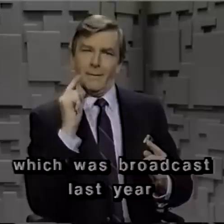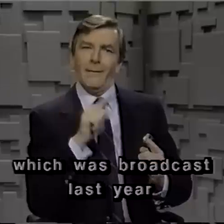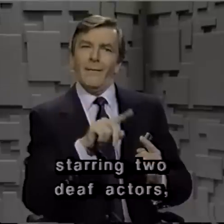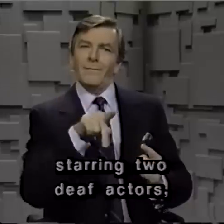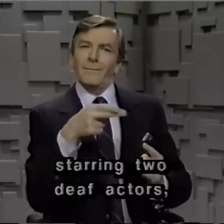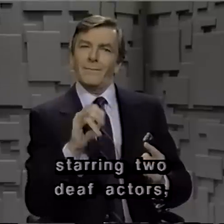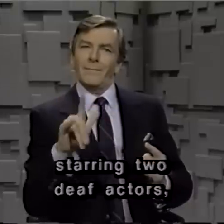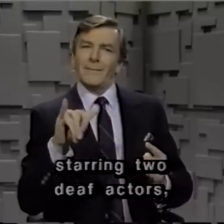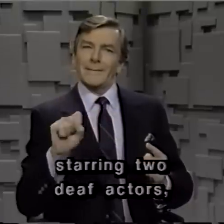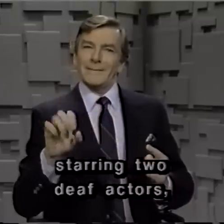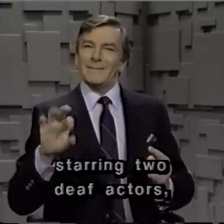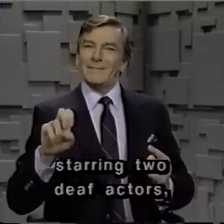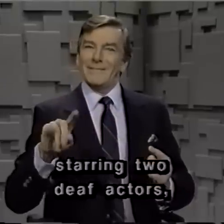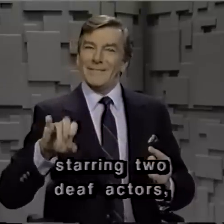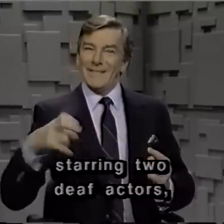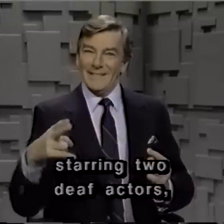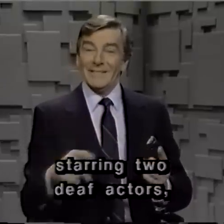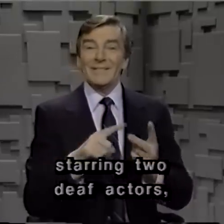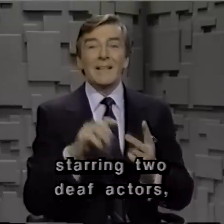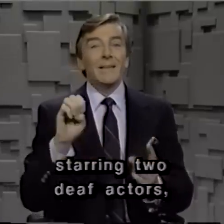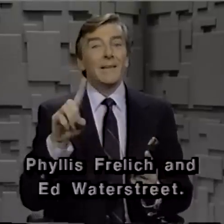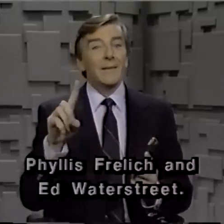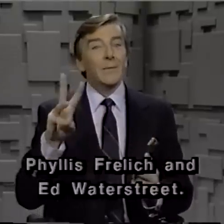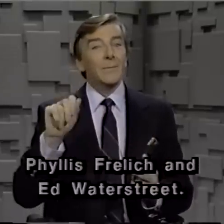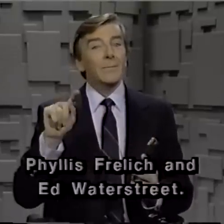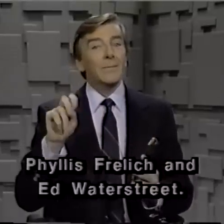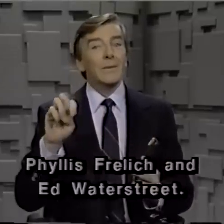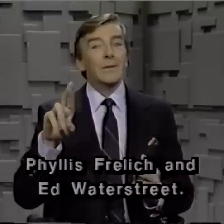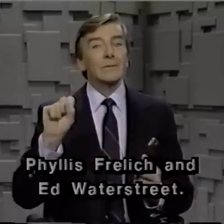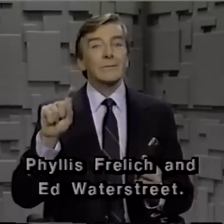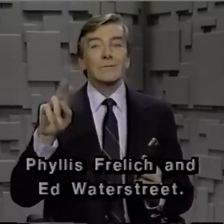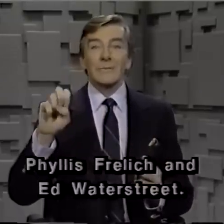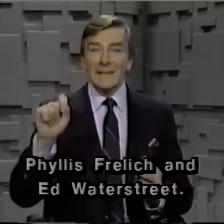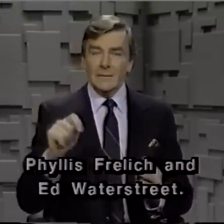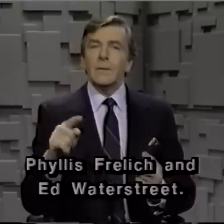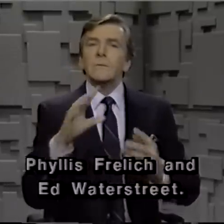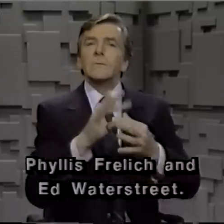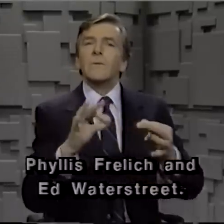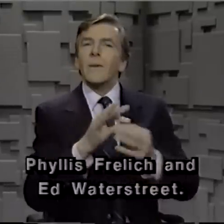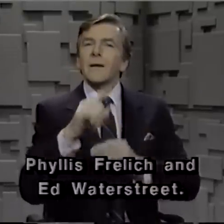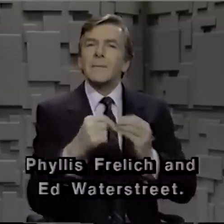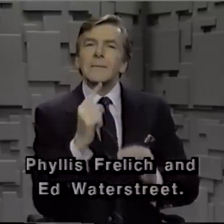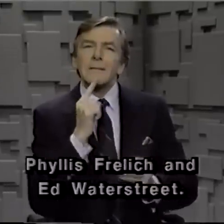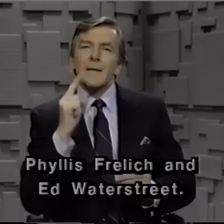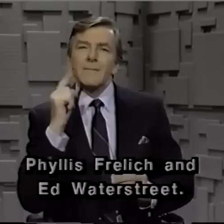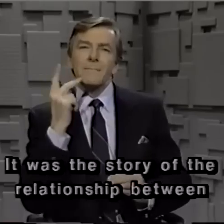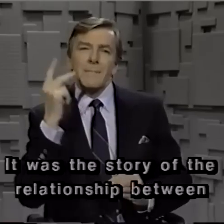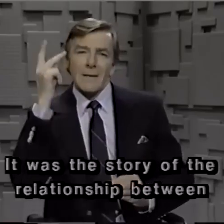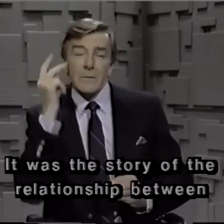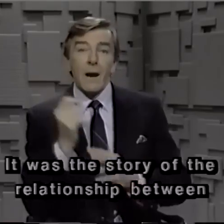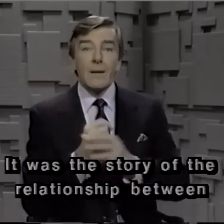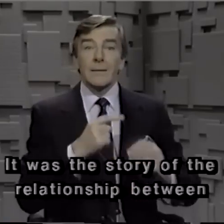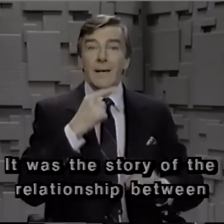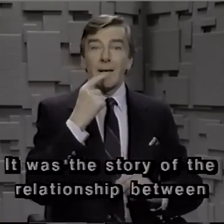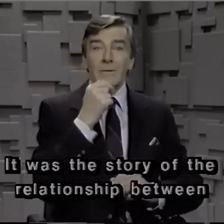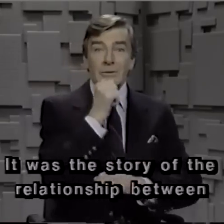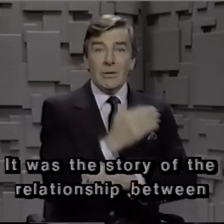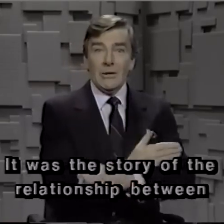starring two deaf actors, Phyllis Freelich and Ed Waterstreet. It was the story of the relationship